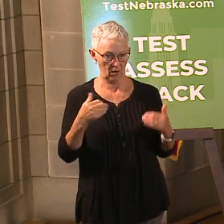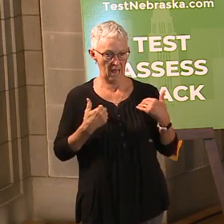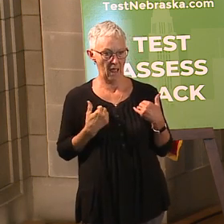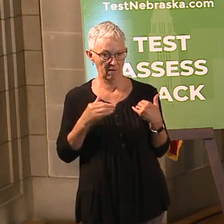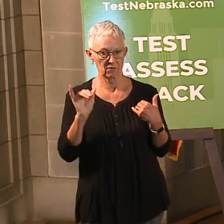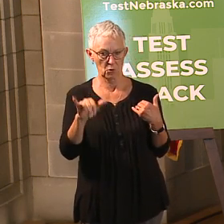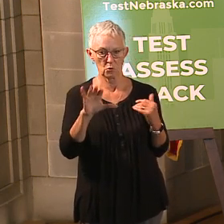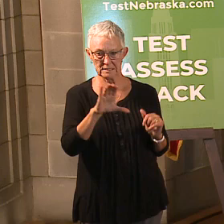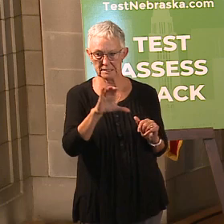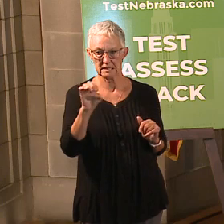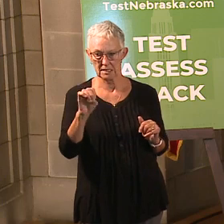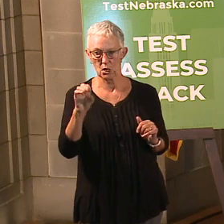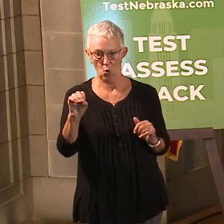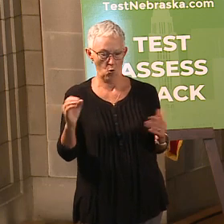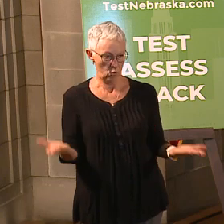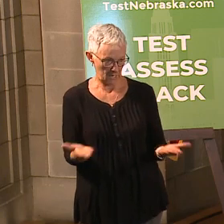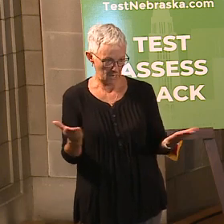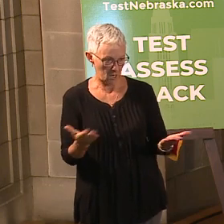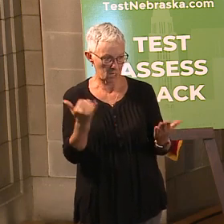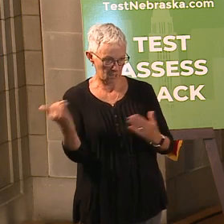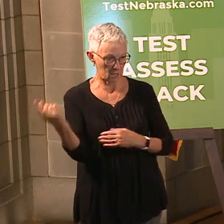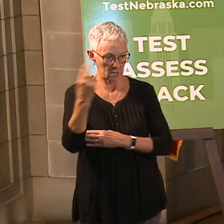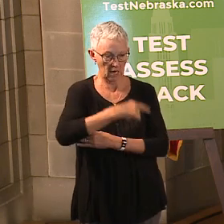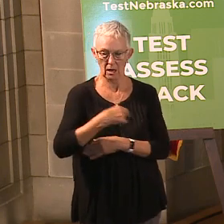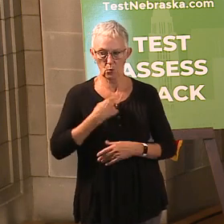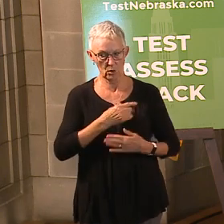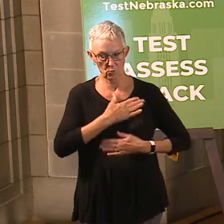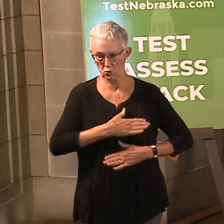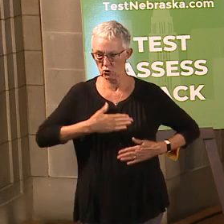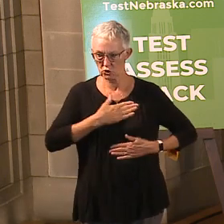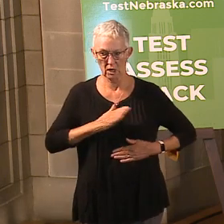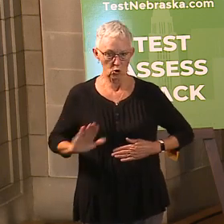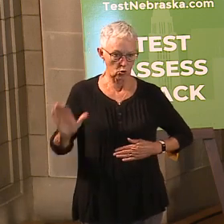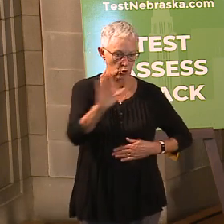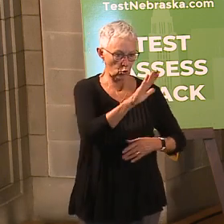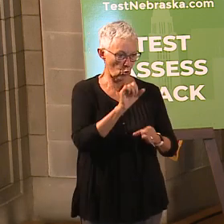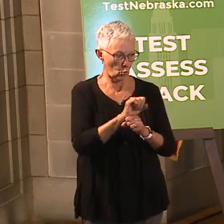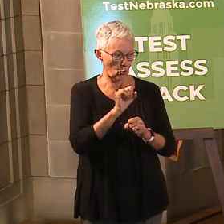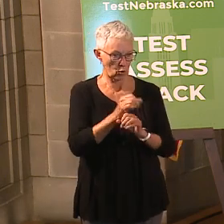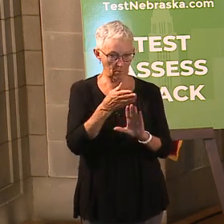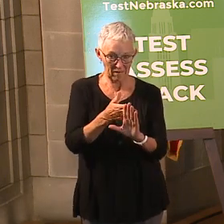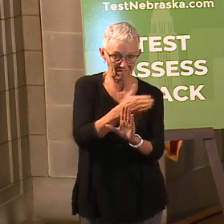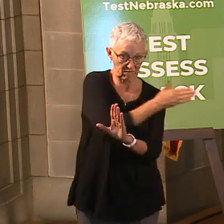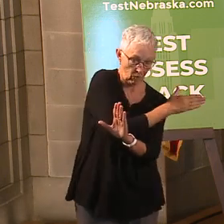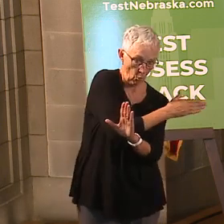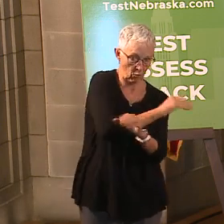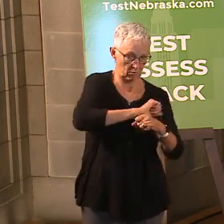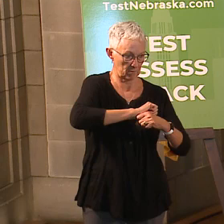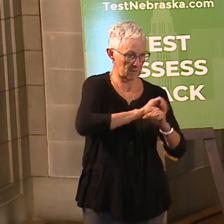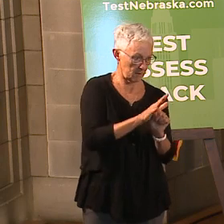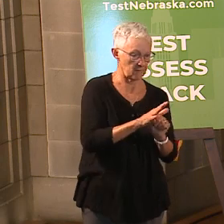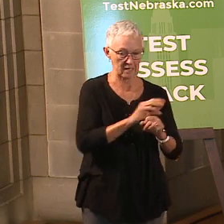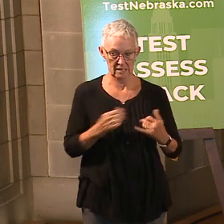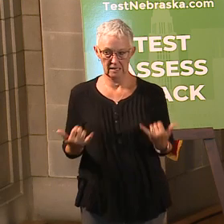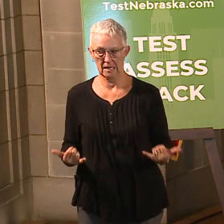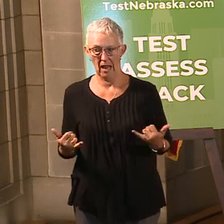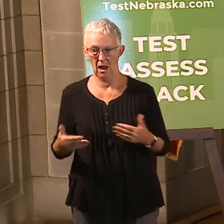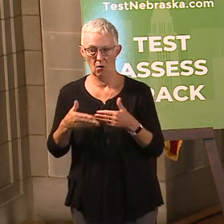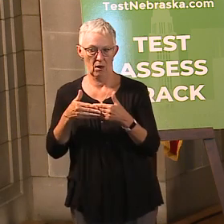very much for joining us. We very much appreciate all the work that you do pre-pandemic, now with the pandemic, to be able to take care of Nebraskans.